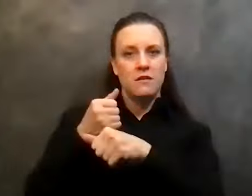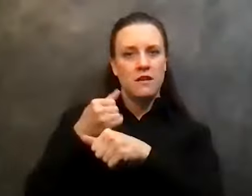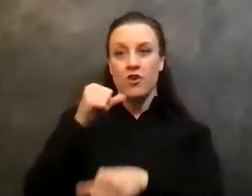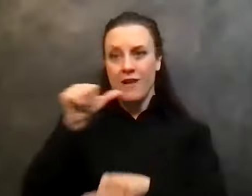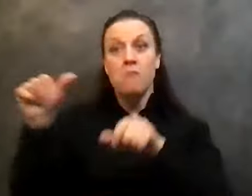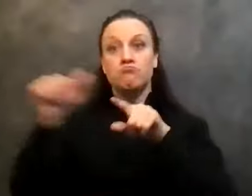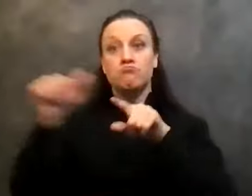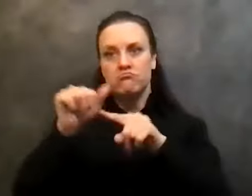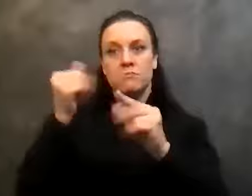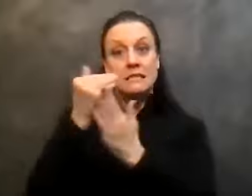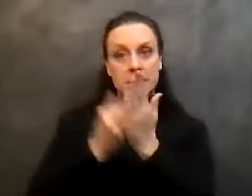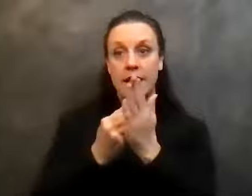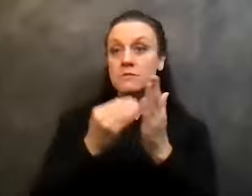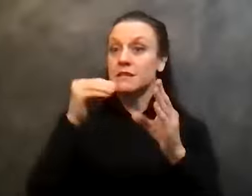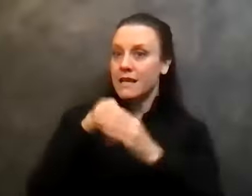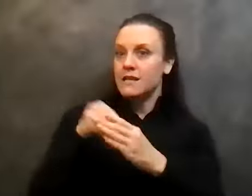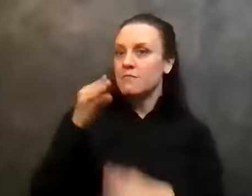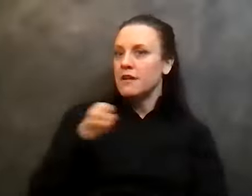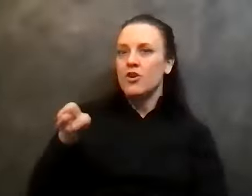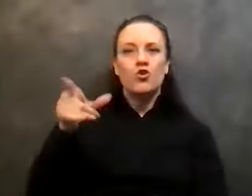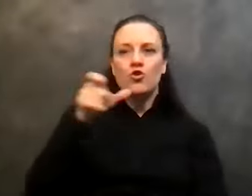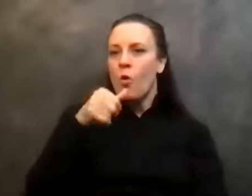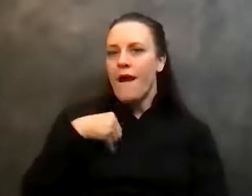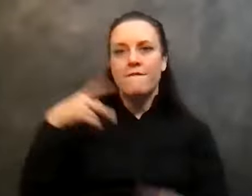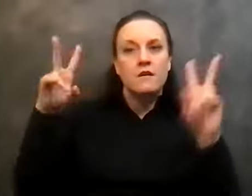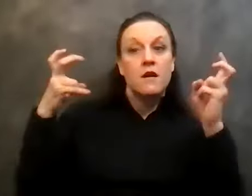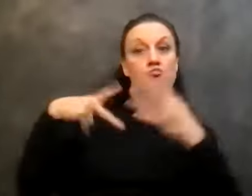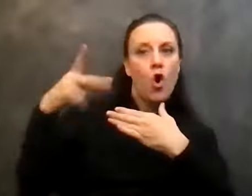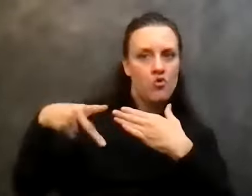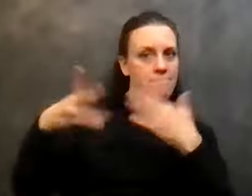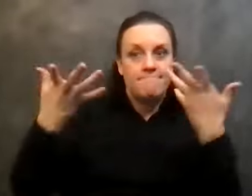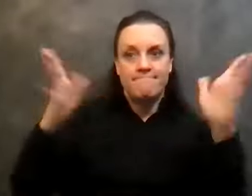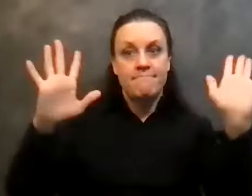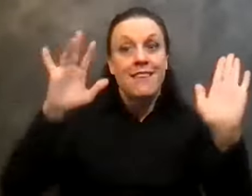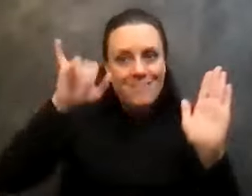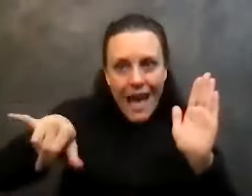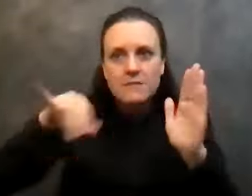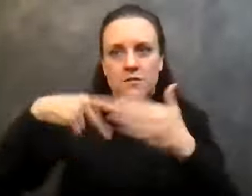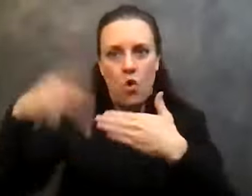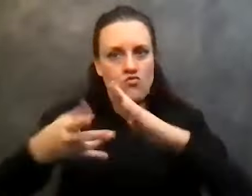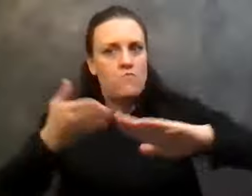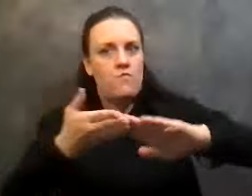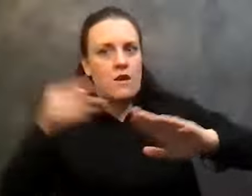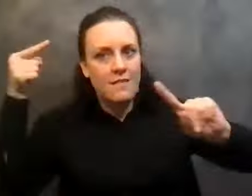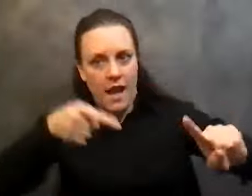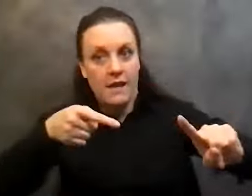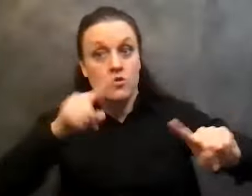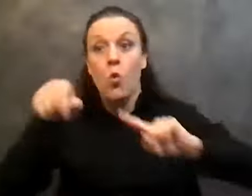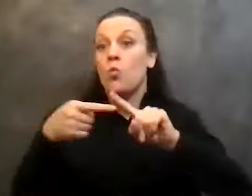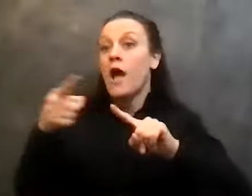laid out in the book, Alcoholics Anonymous, you do not have a program because that's what a program is. So when you drink again,